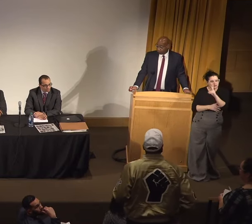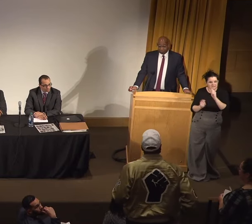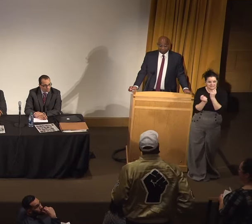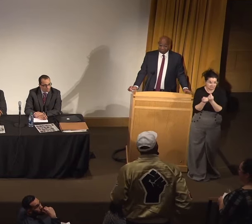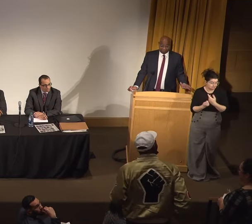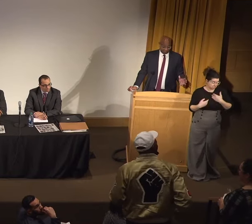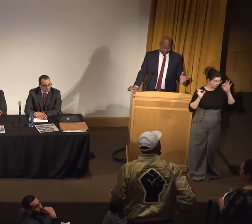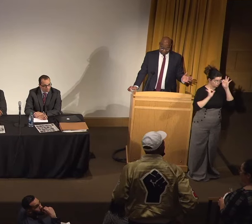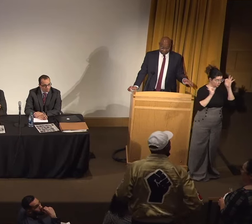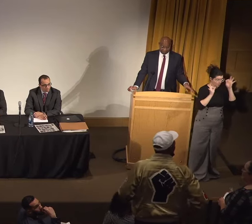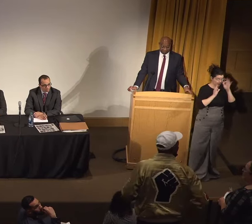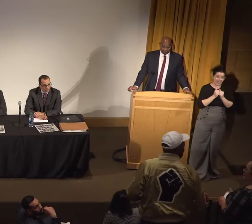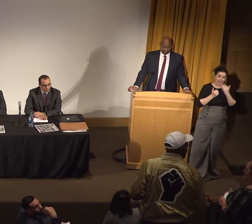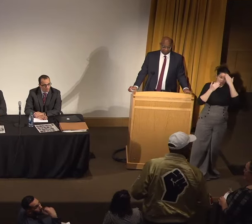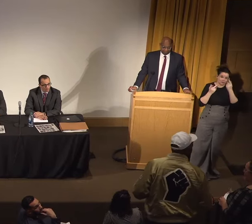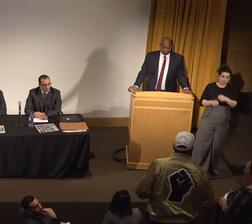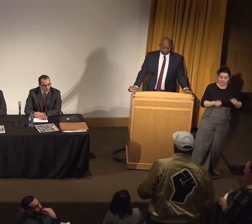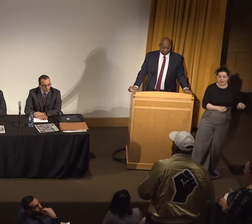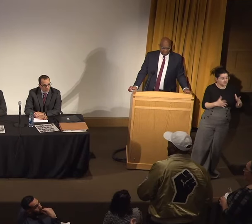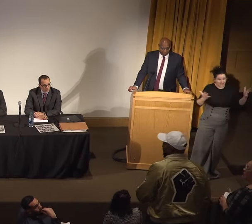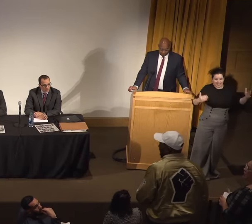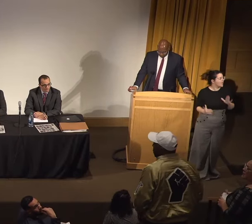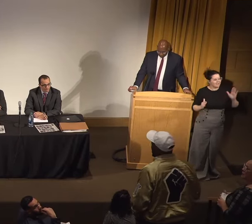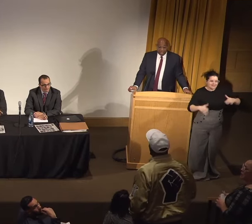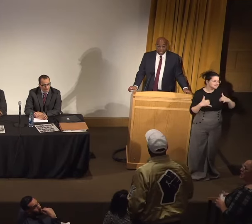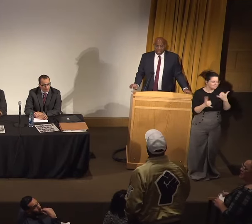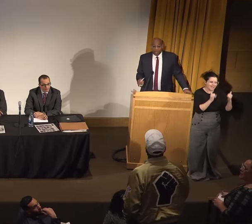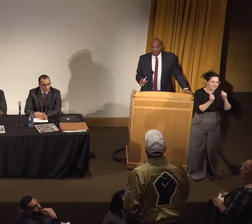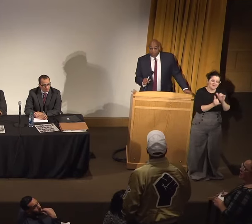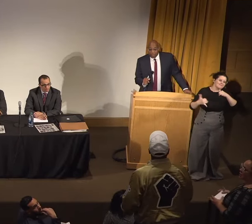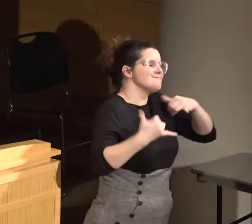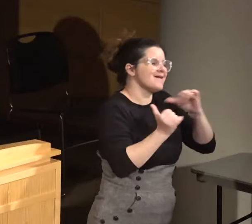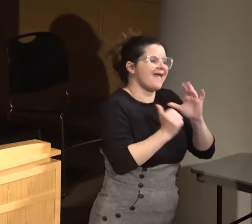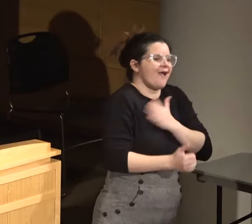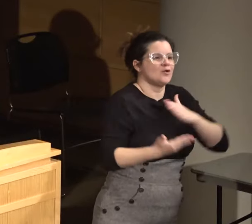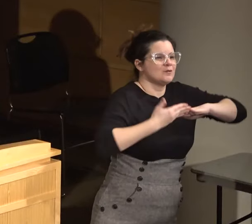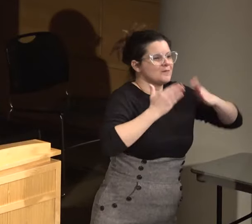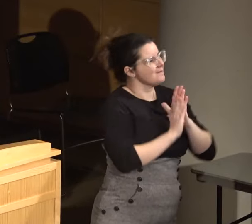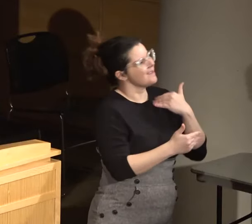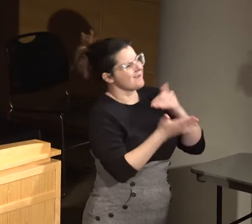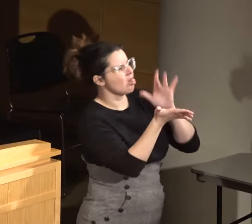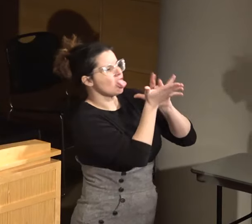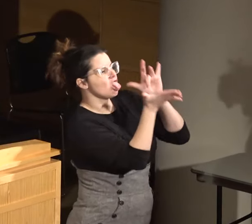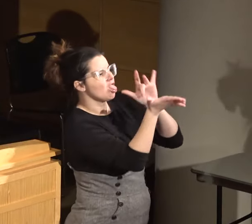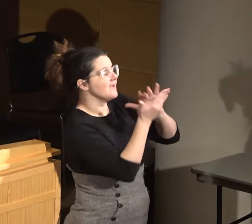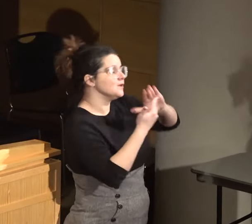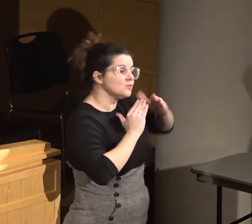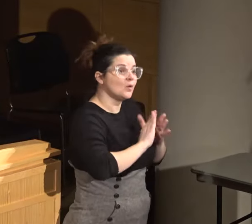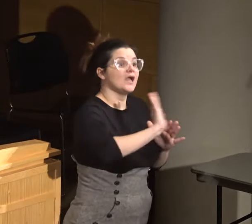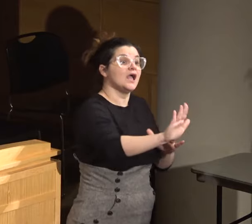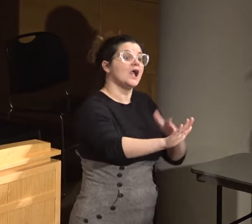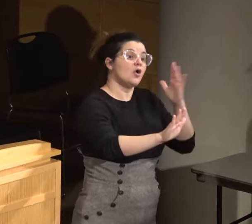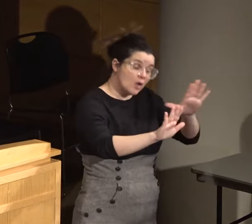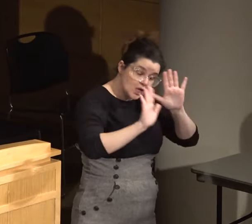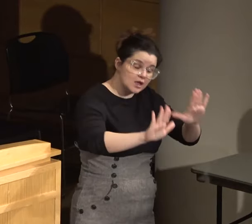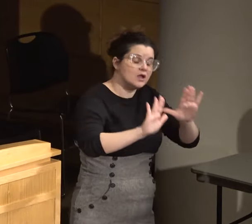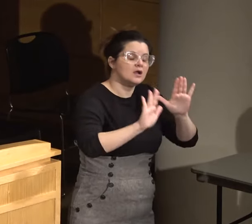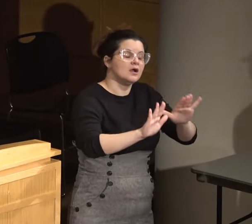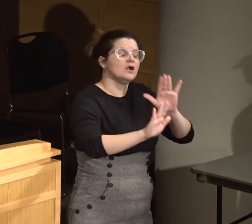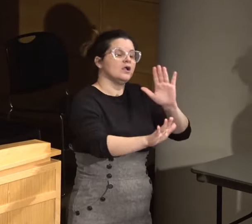I ain't getting there. Yeah, I know what's going on here. And they're playing. You ain't going to play our community the whole time. That's one of the questions. One of the